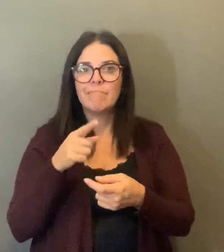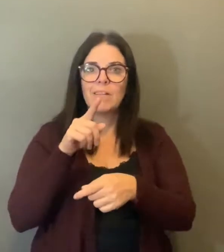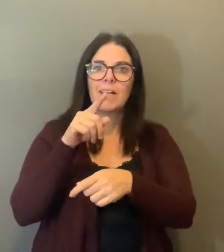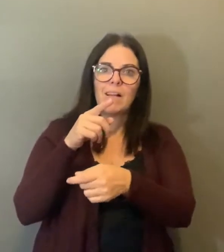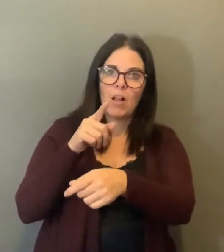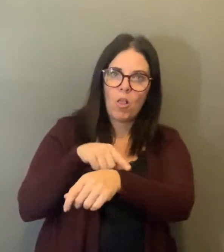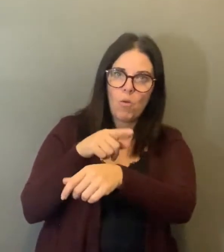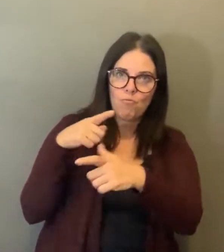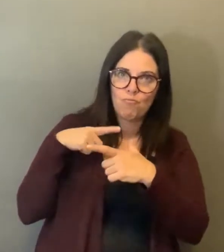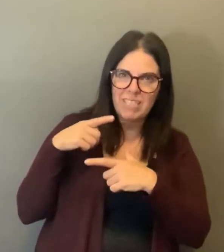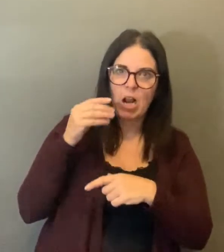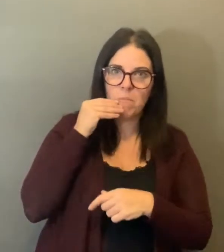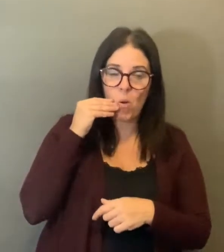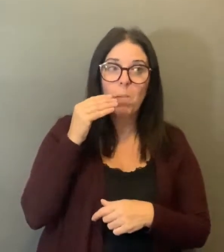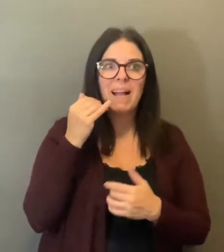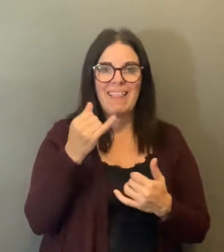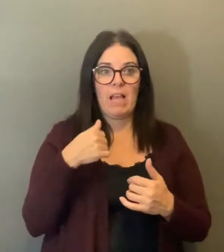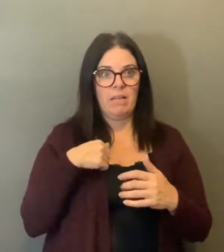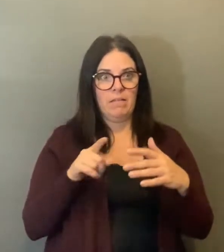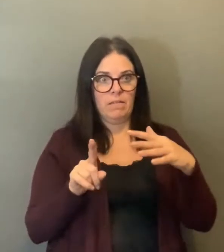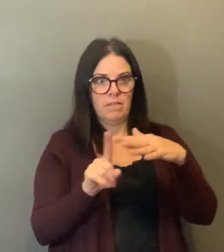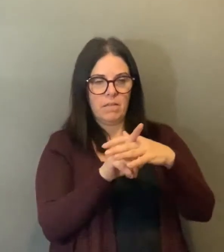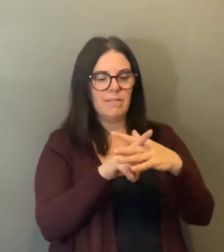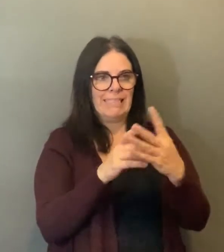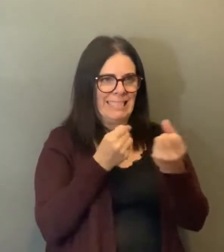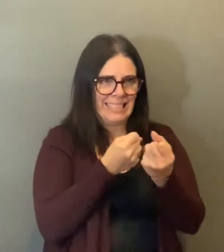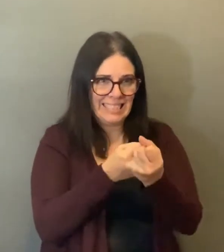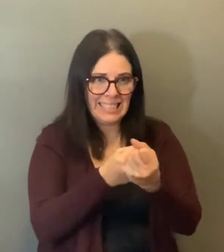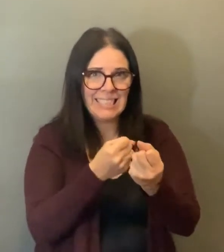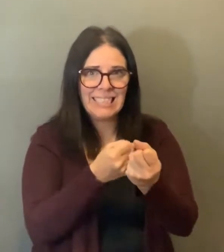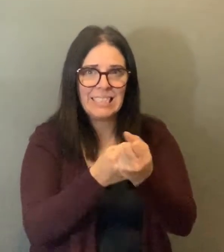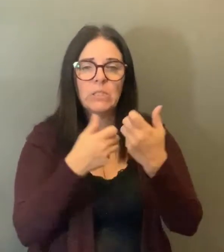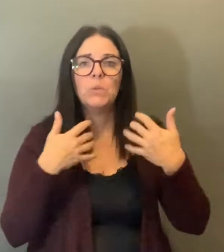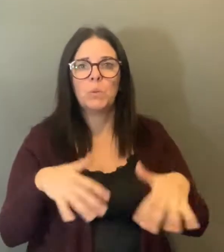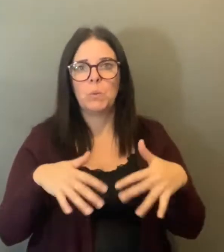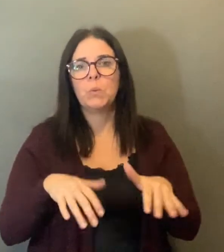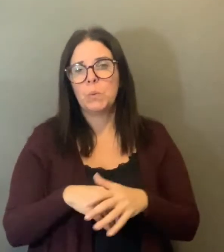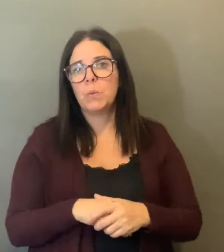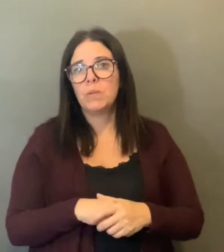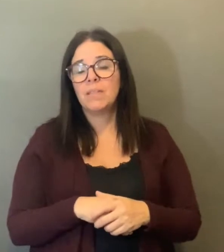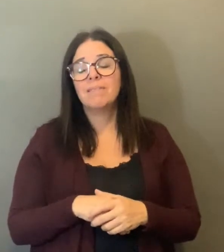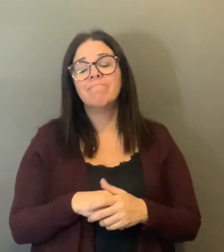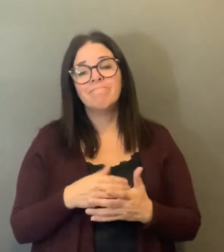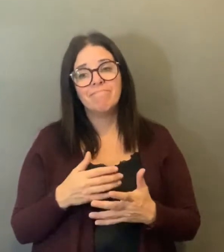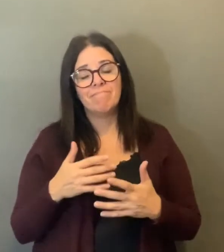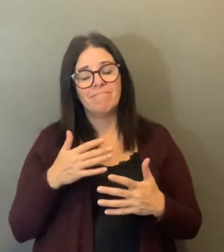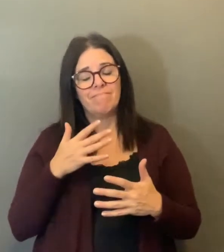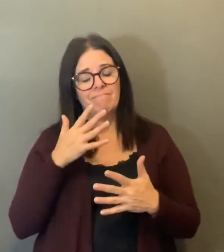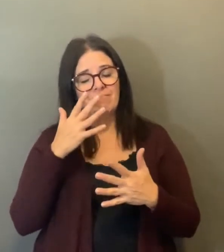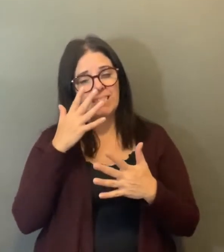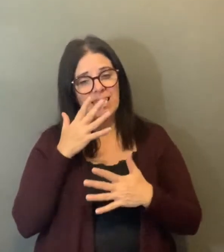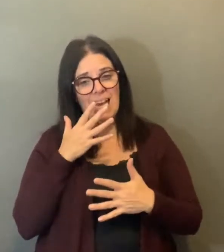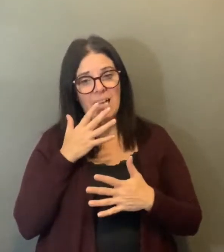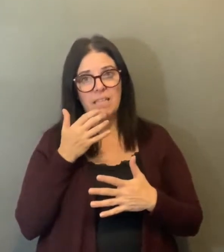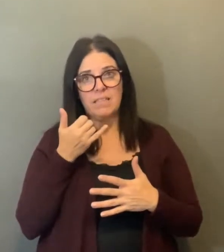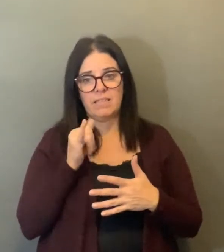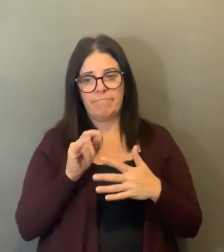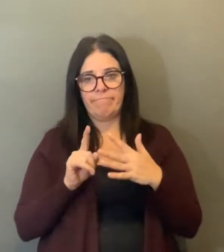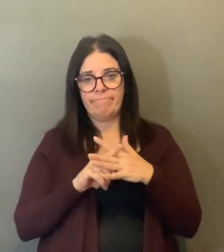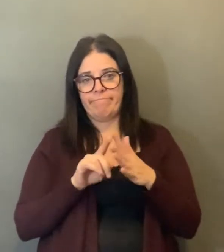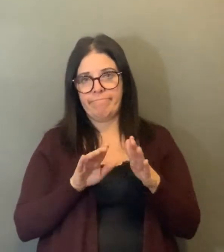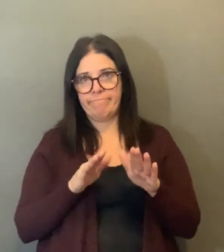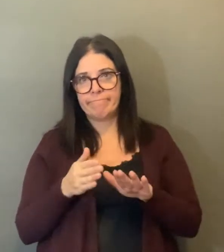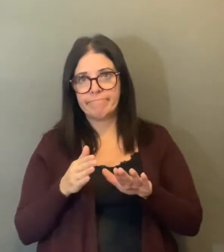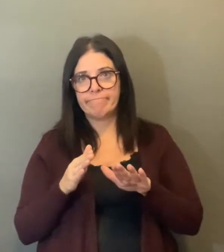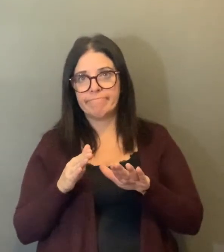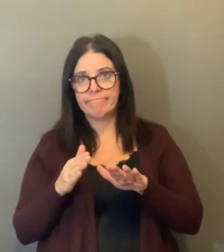and we all need to act together to prevent these losses in our community. We were able to manage and rescind the COVID-19 outbreak from